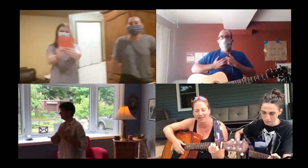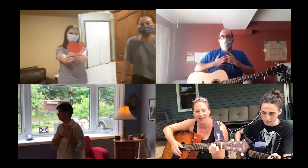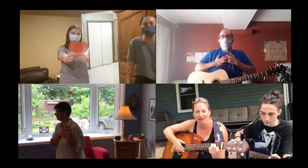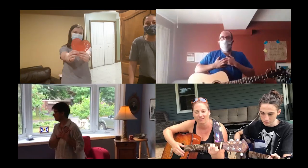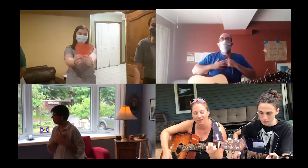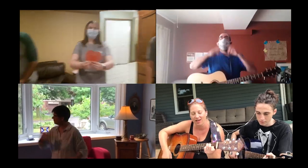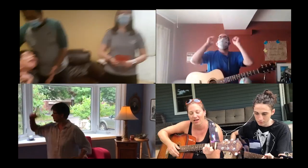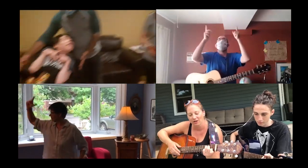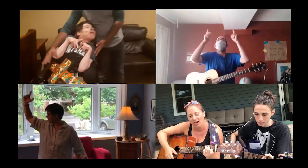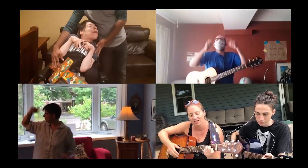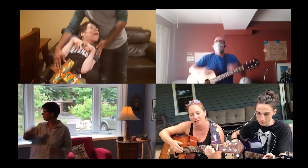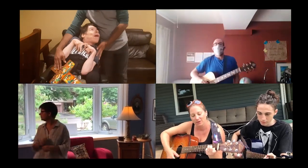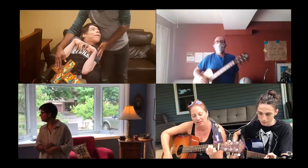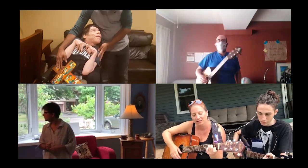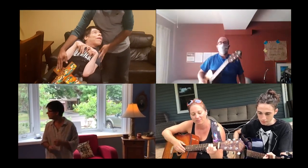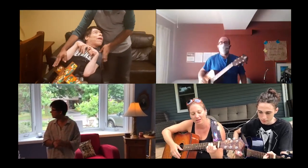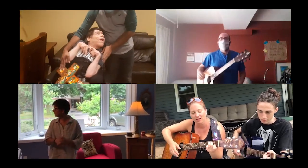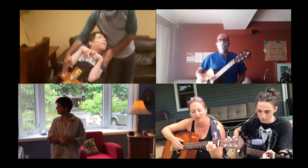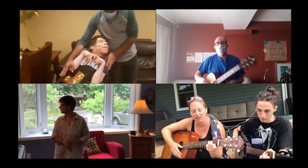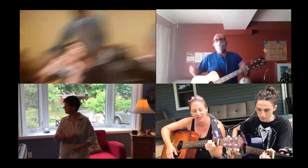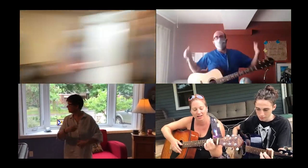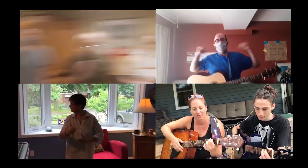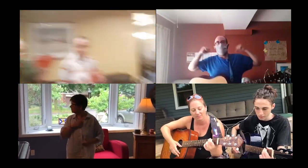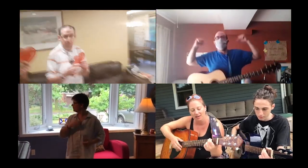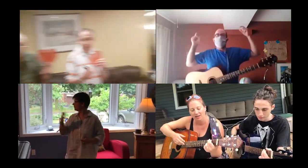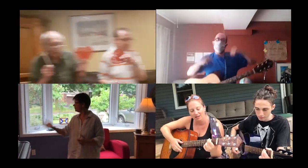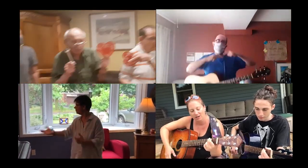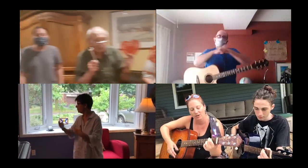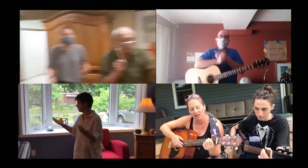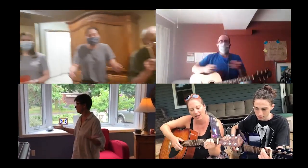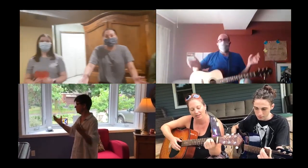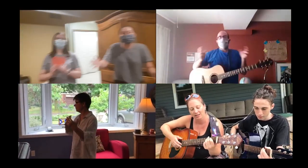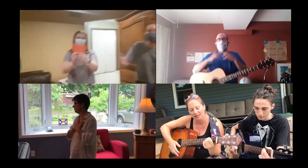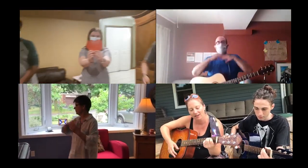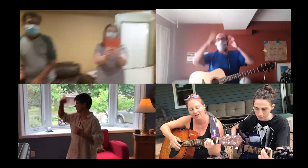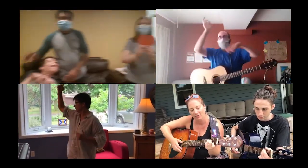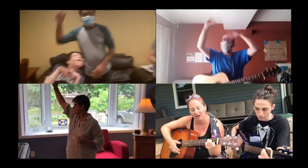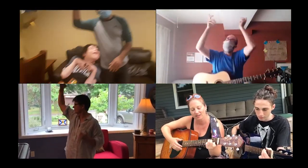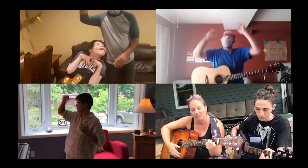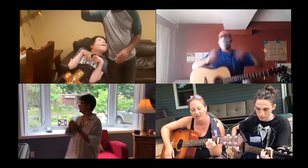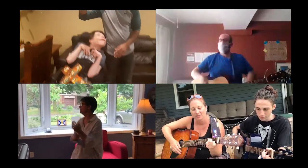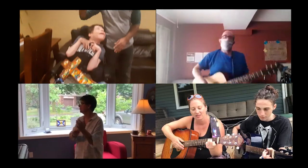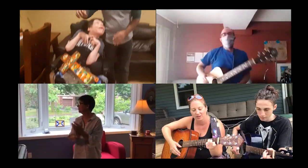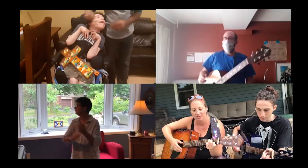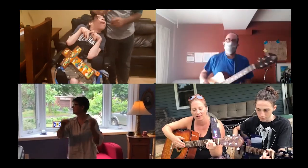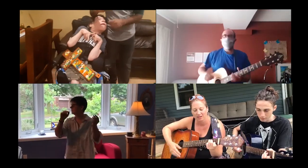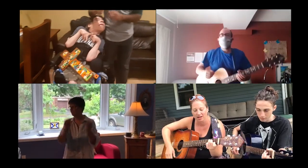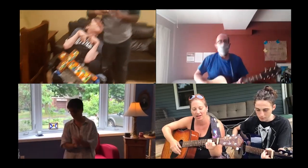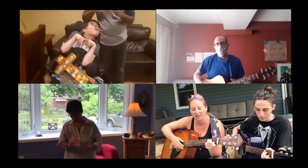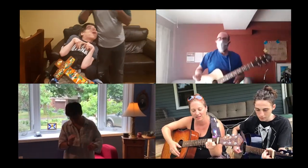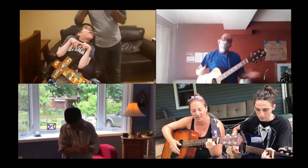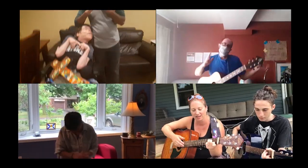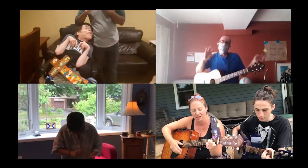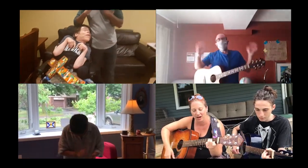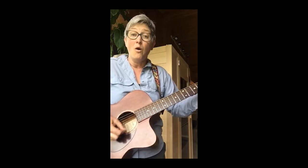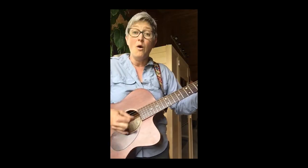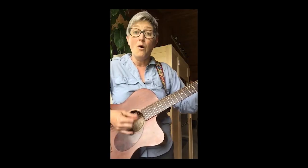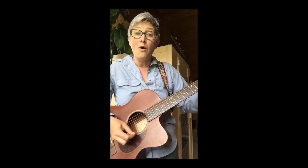It's love It's Christ that builds community It's me It's you It's us It's love It's Christ that builds community